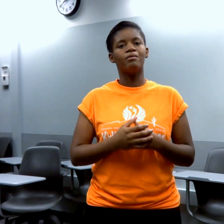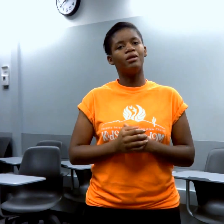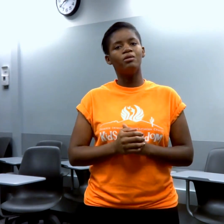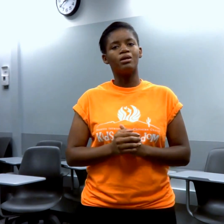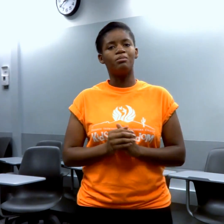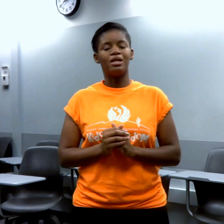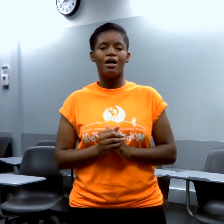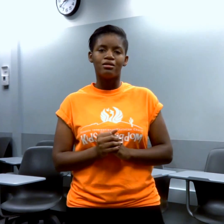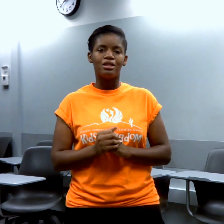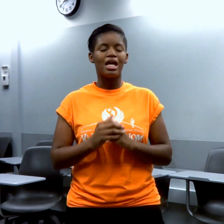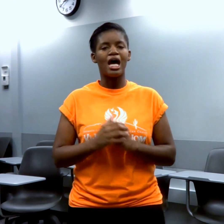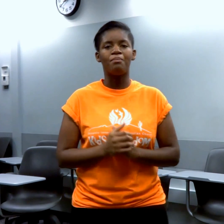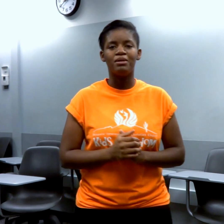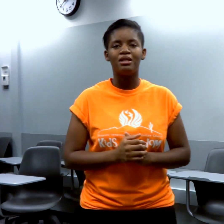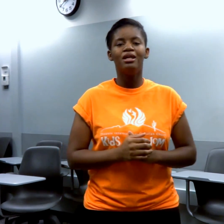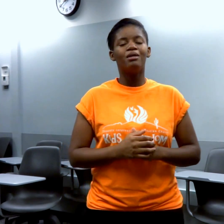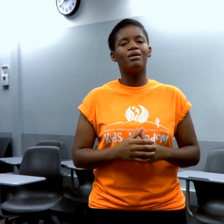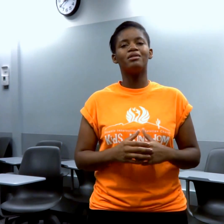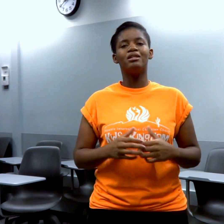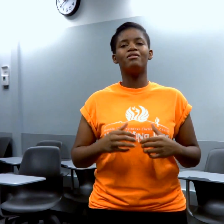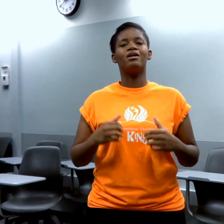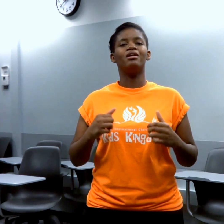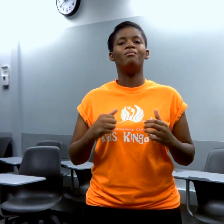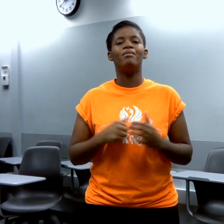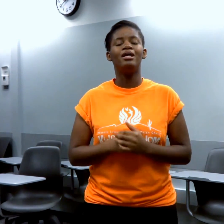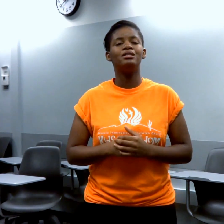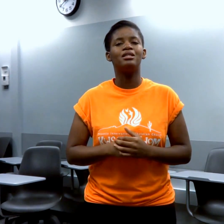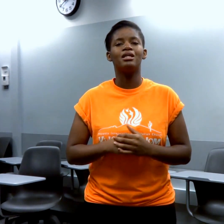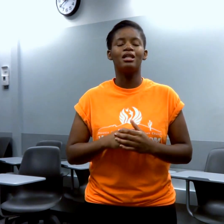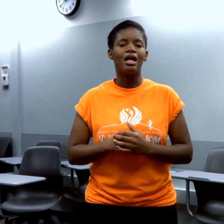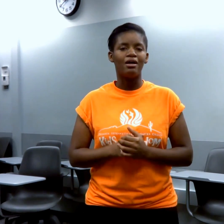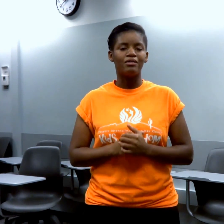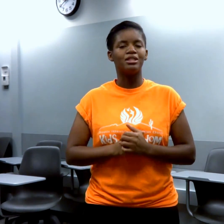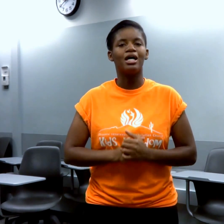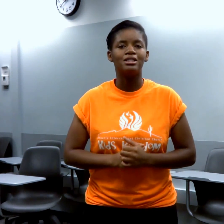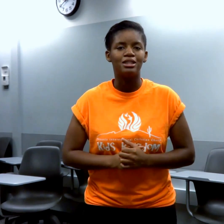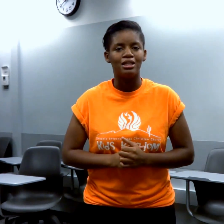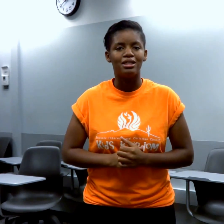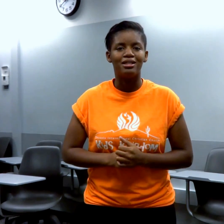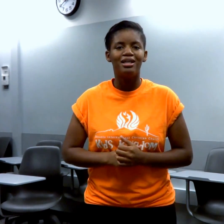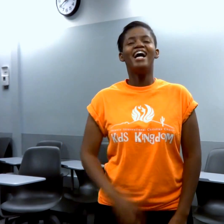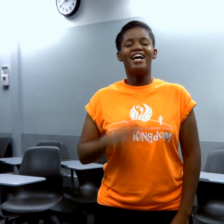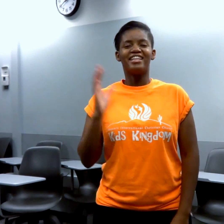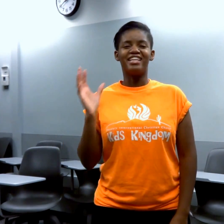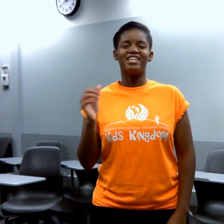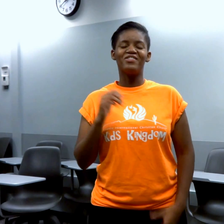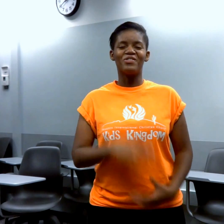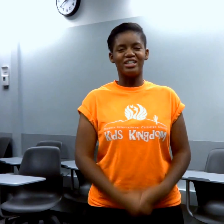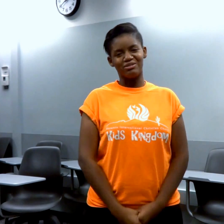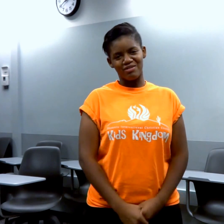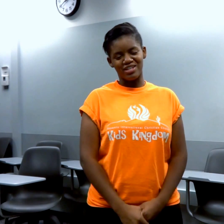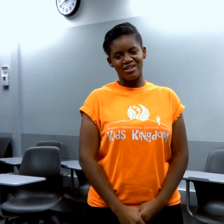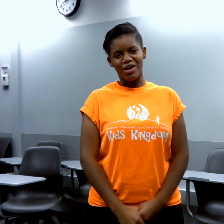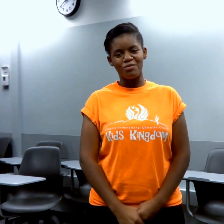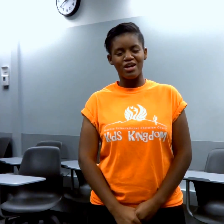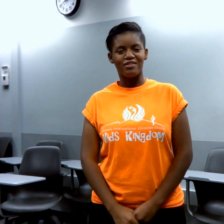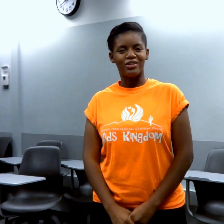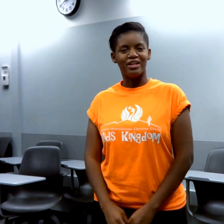really want to be healthy, happy, be able to live an amazing life as God intended. Thank you for watching my video. I hope you have a great